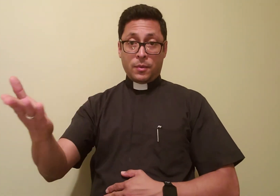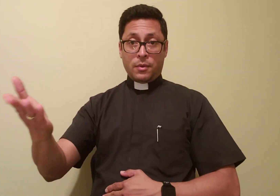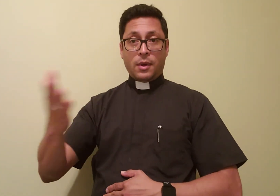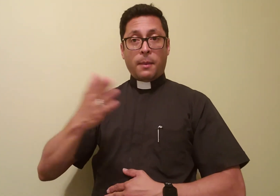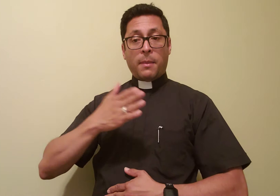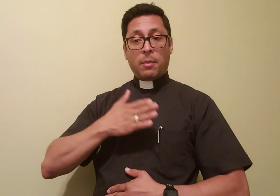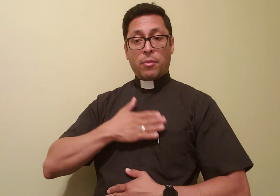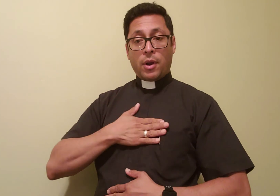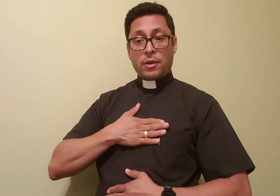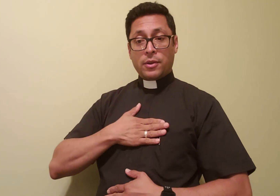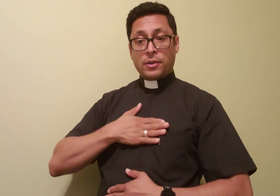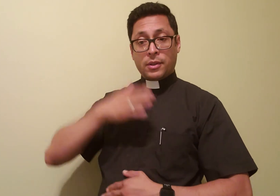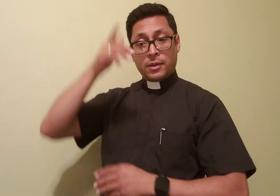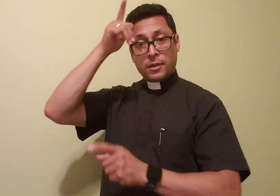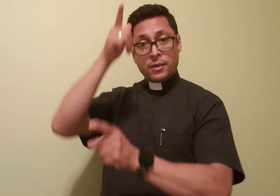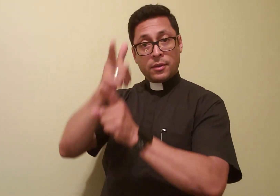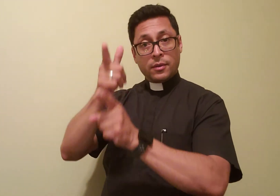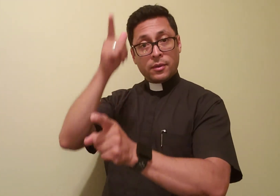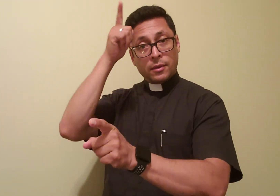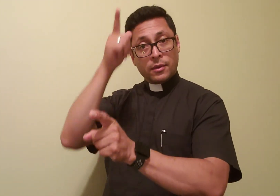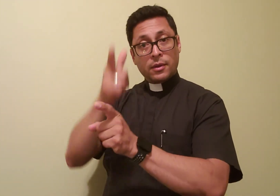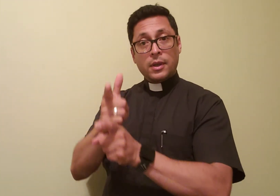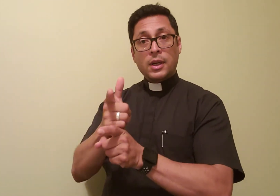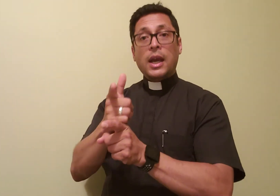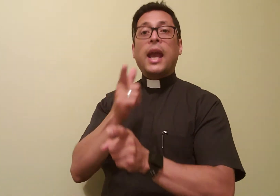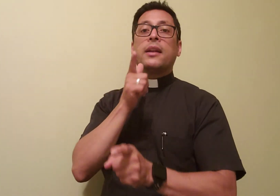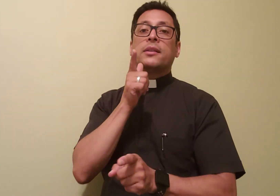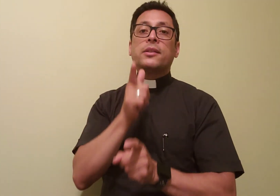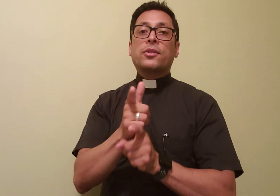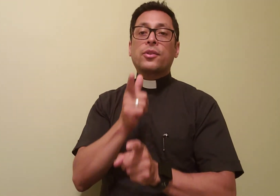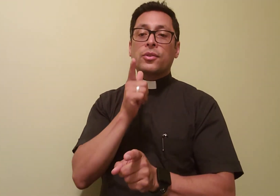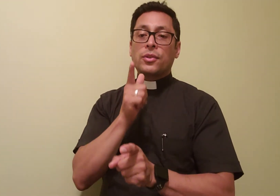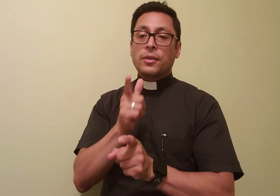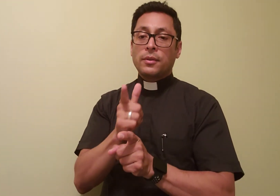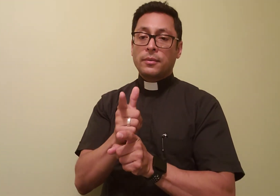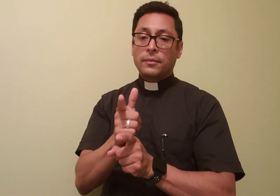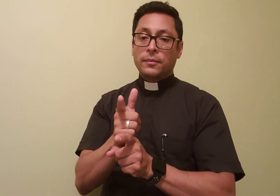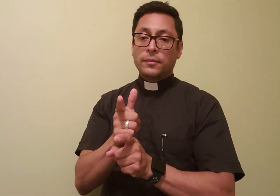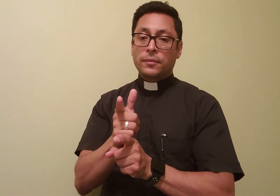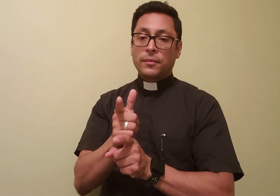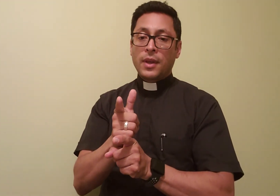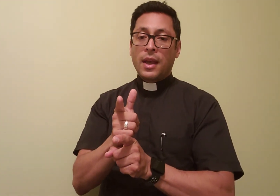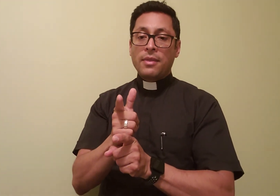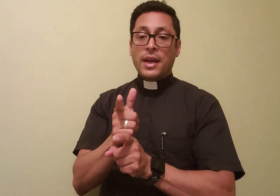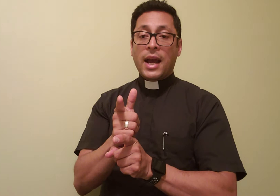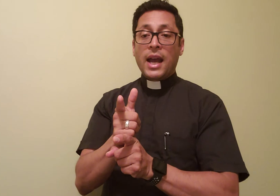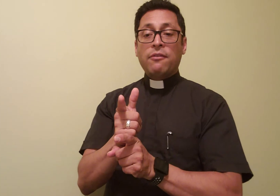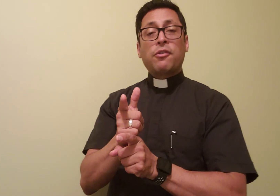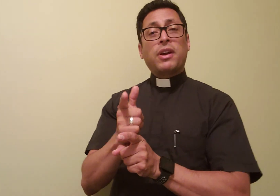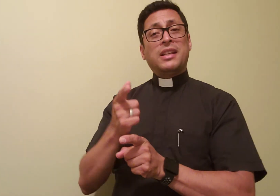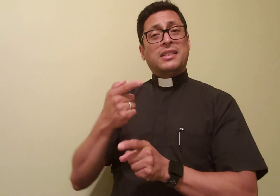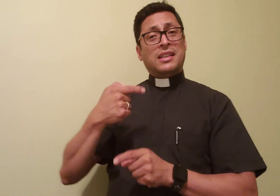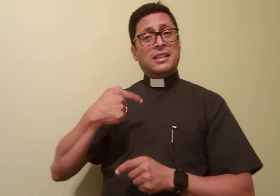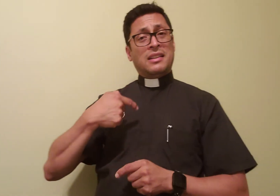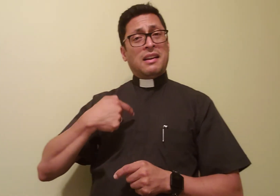my brothers and sisters, that I have greatly sinned.